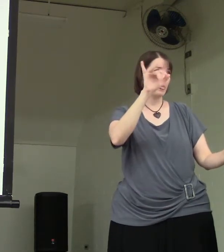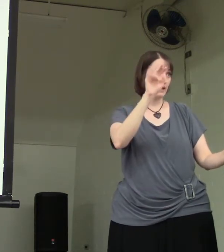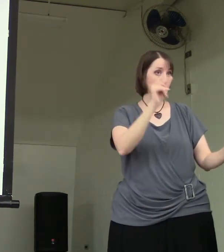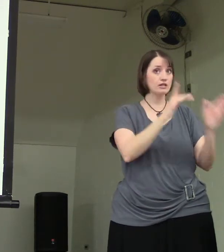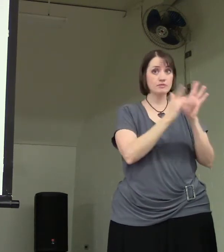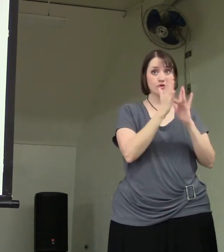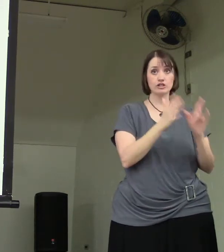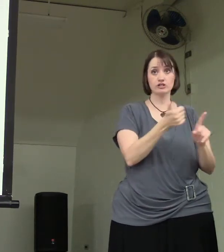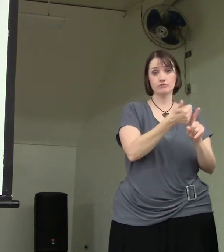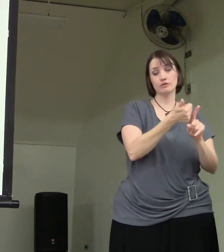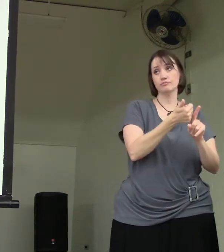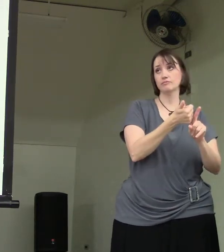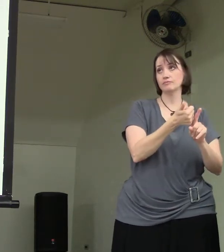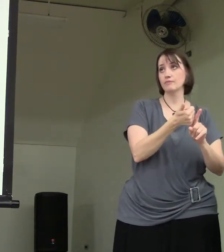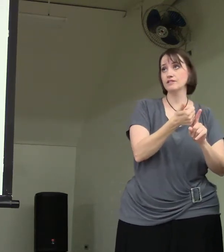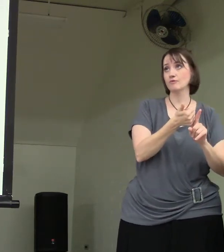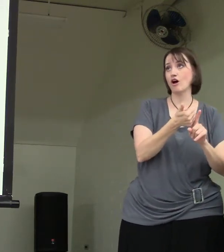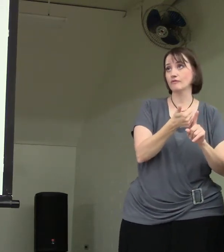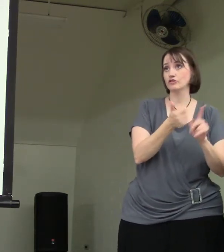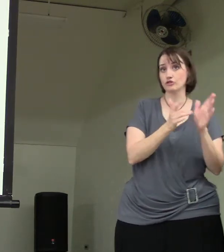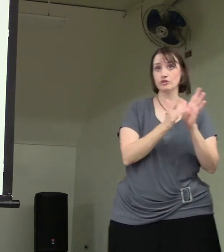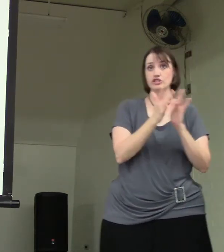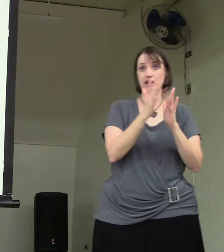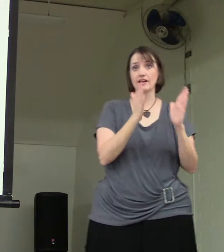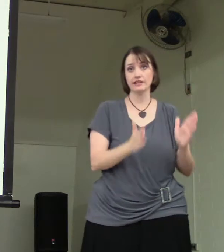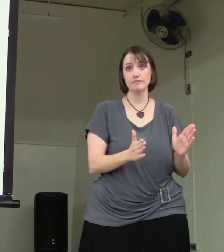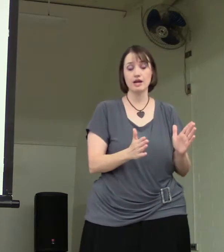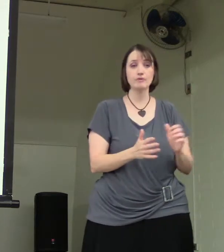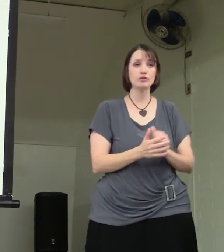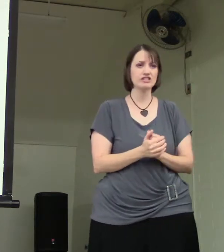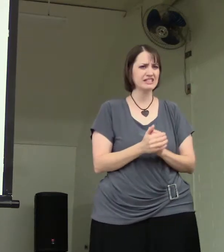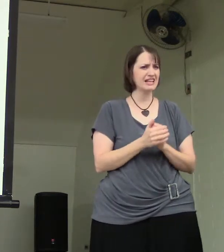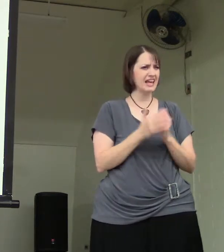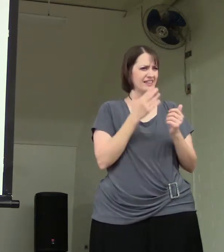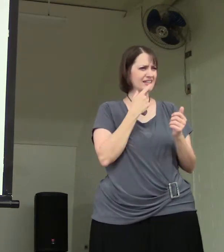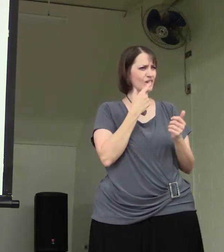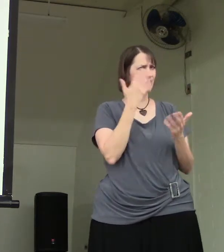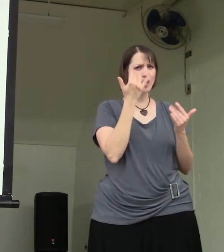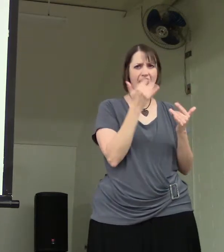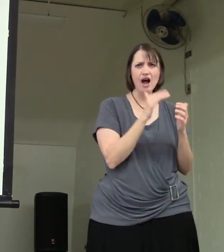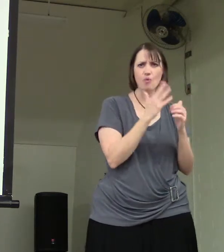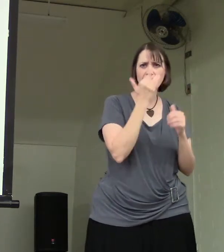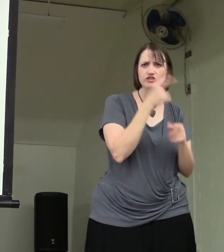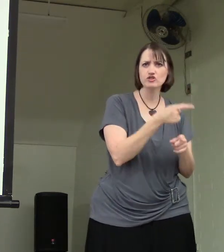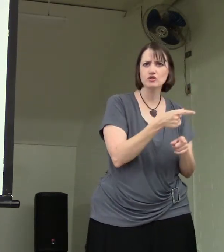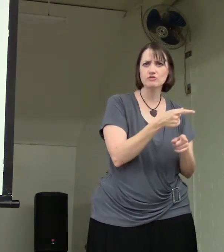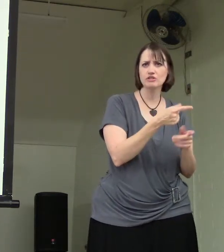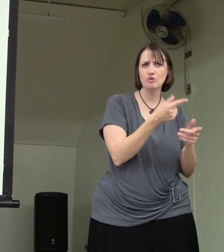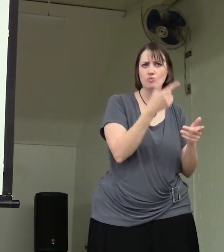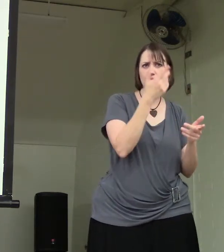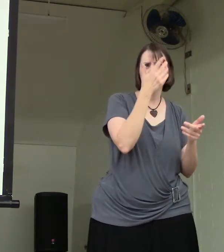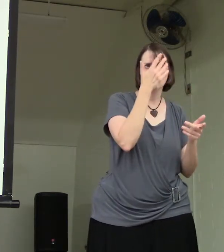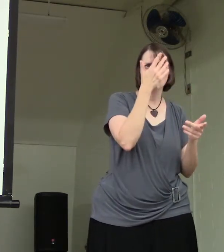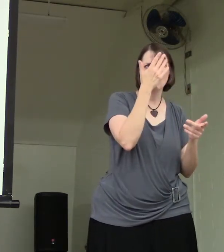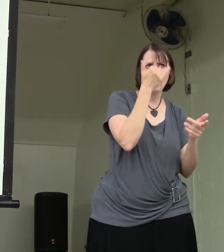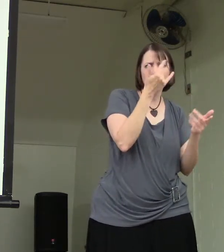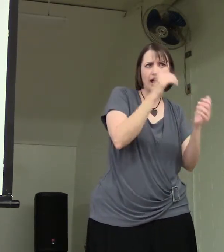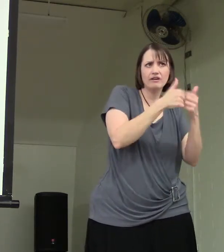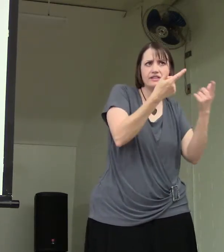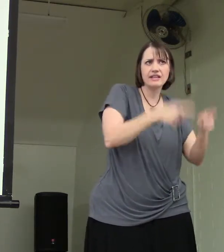A Muslim convert to Christianity. Become a Christian. He said, well, how? Why did you do this? How did this